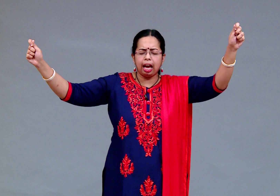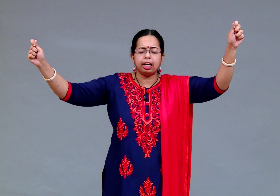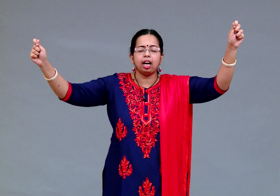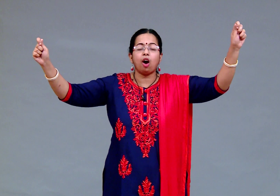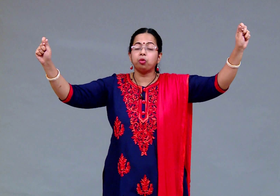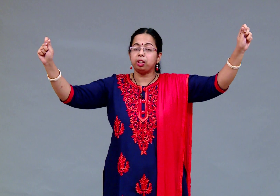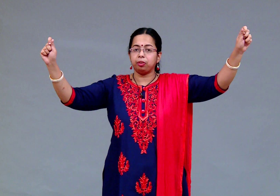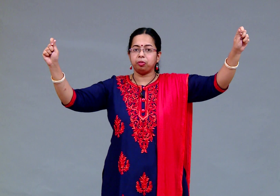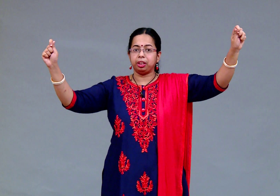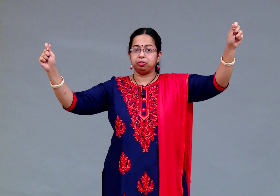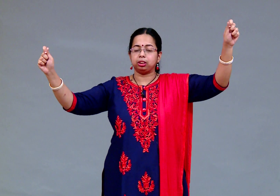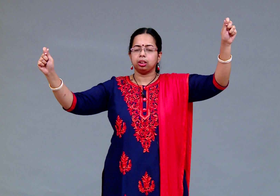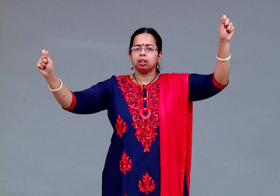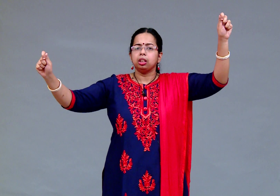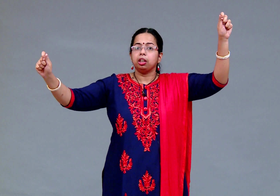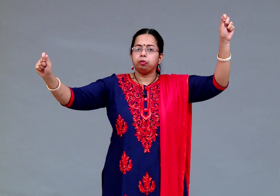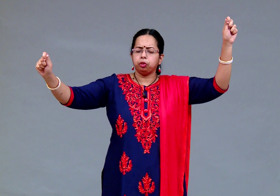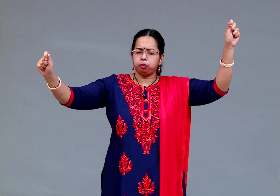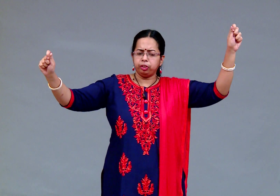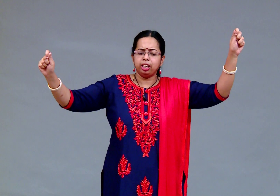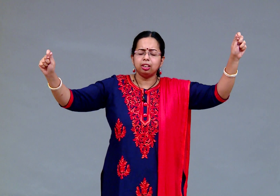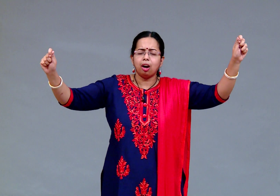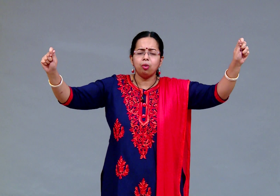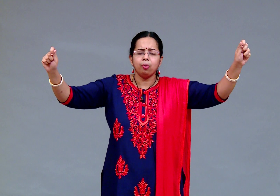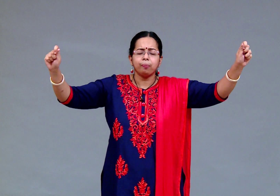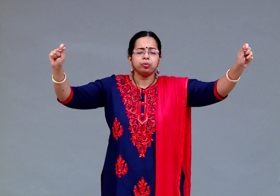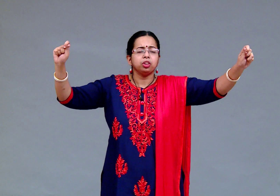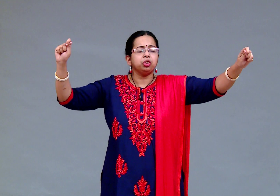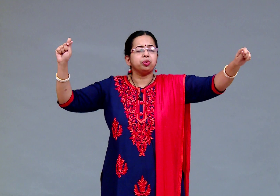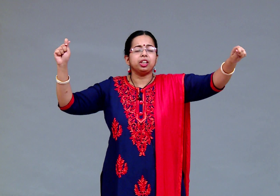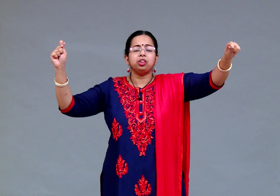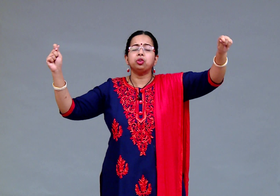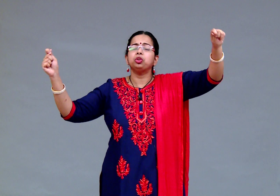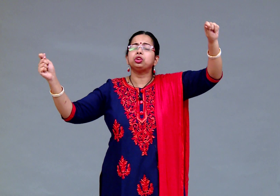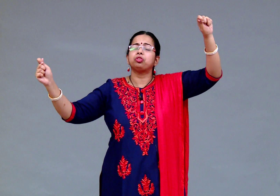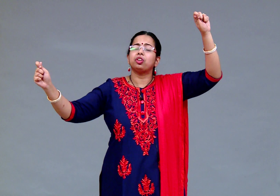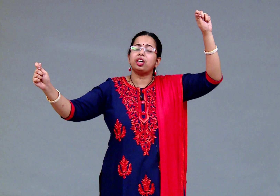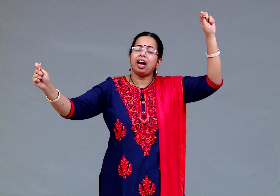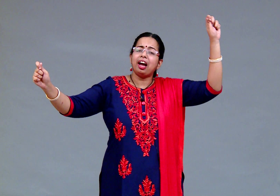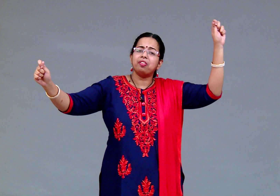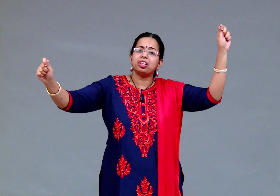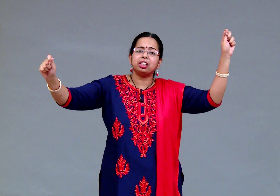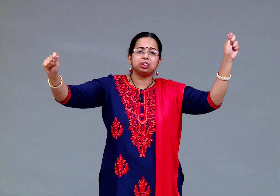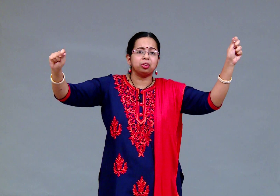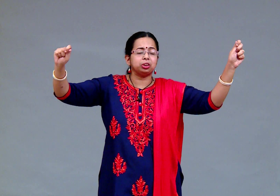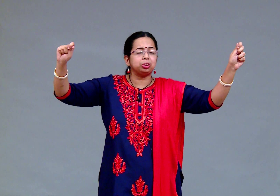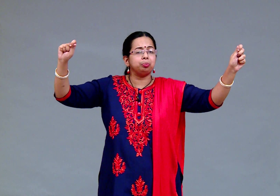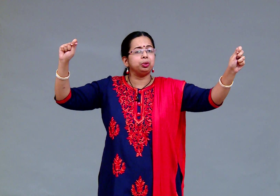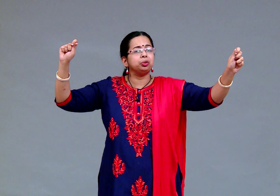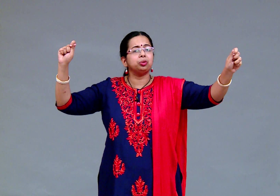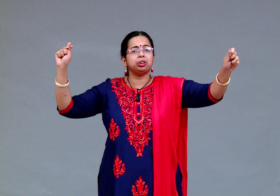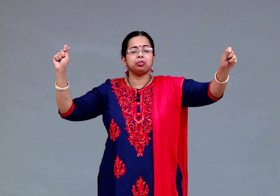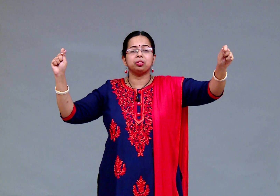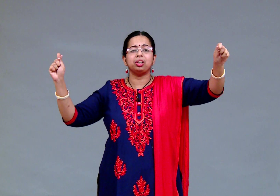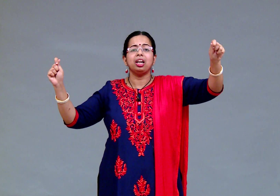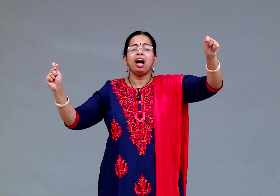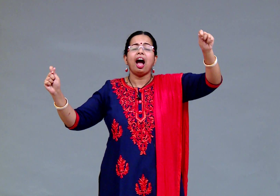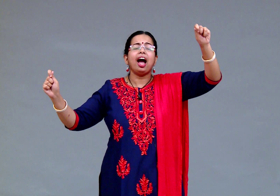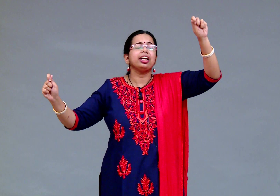outlive it if you feel now you will lose forever those beautiful and